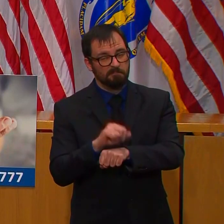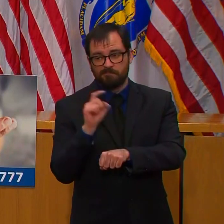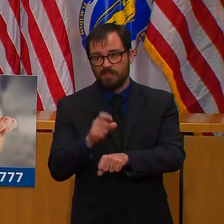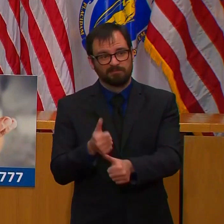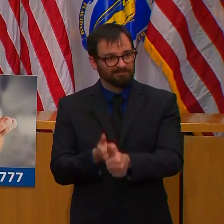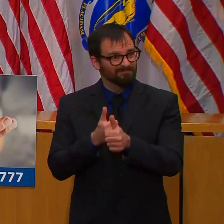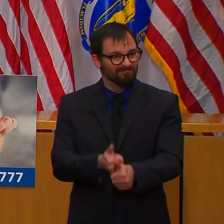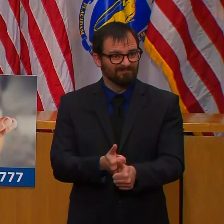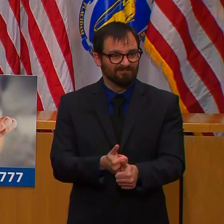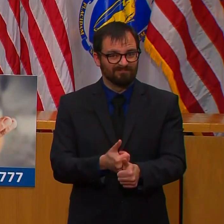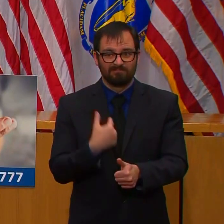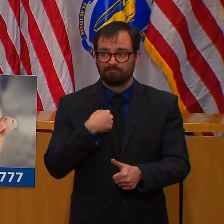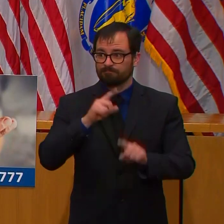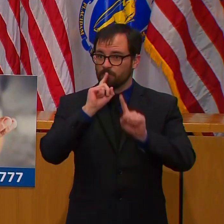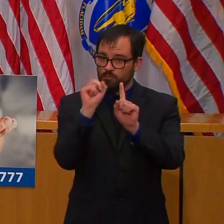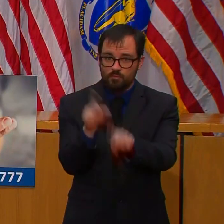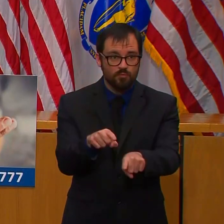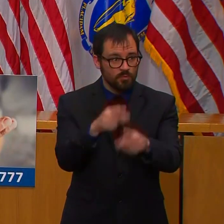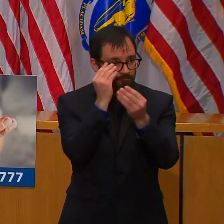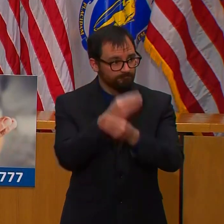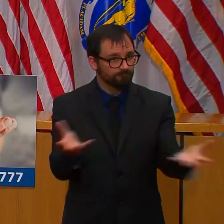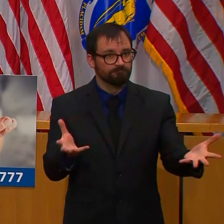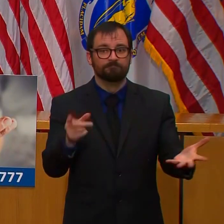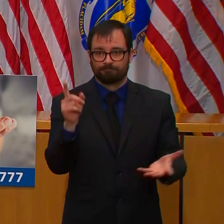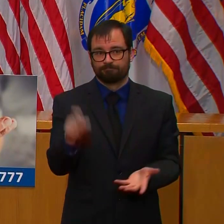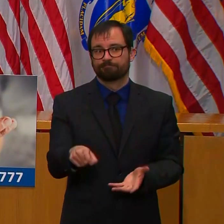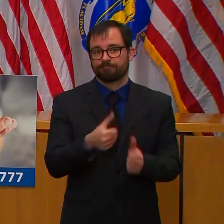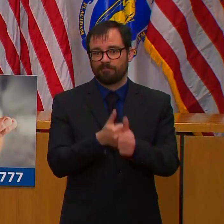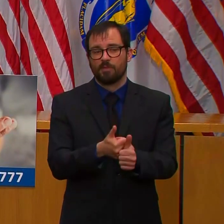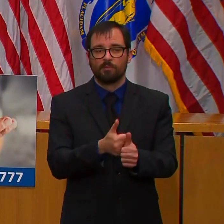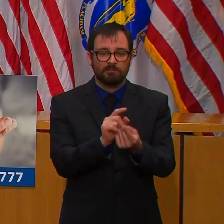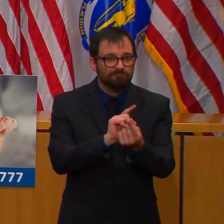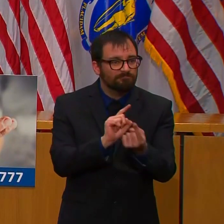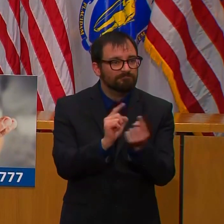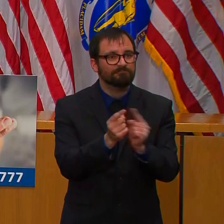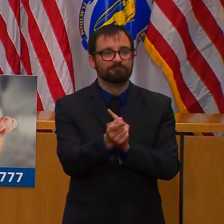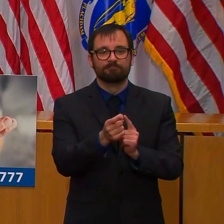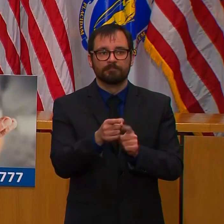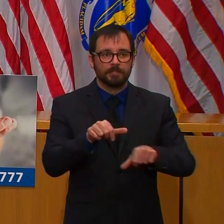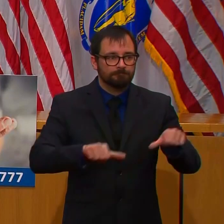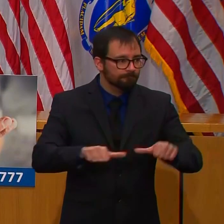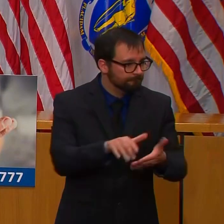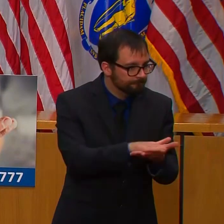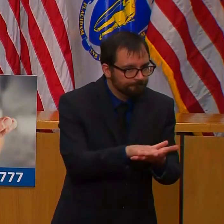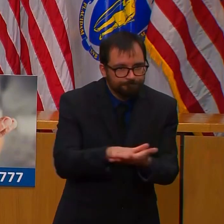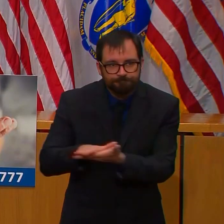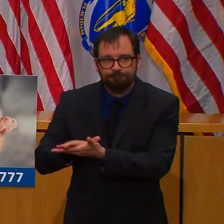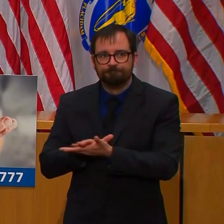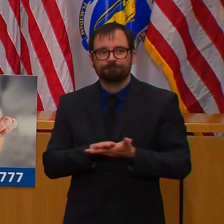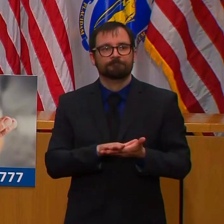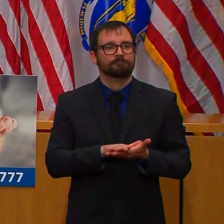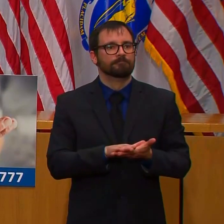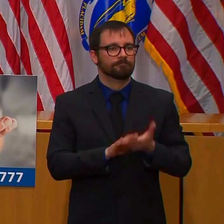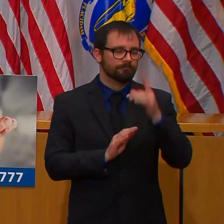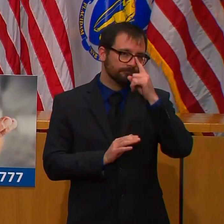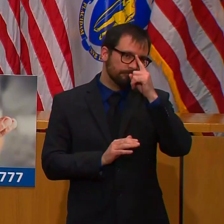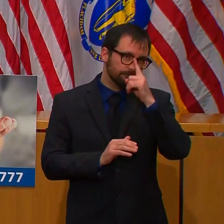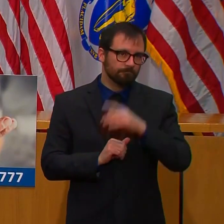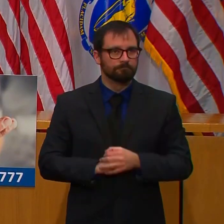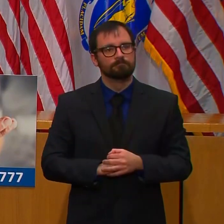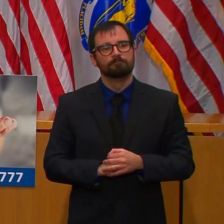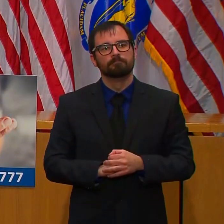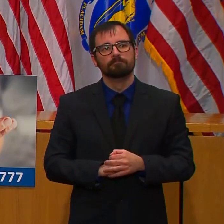place. Use good personal hygiene and follow the social distancing guidelines to prevent the spread